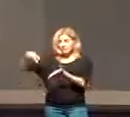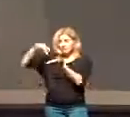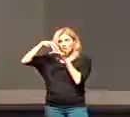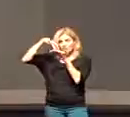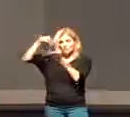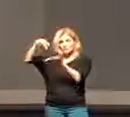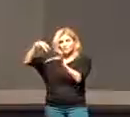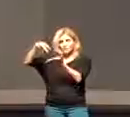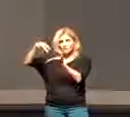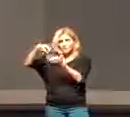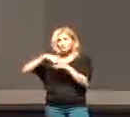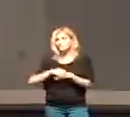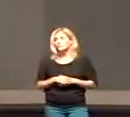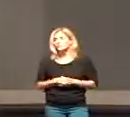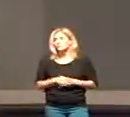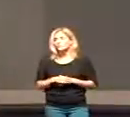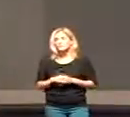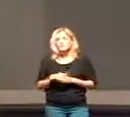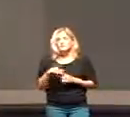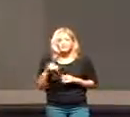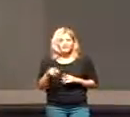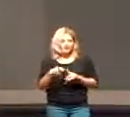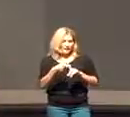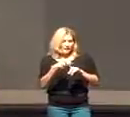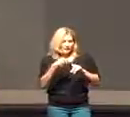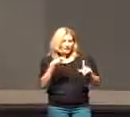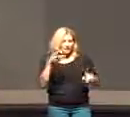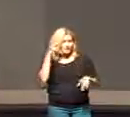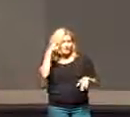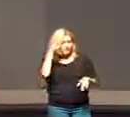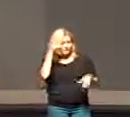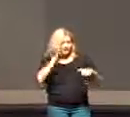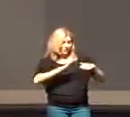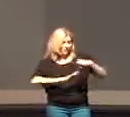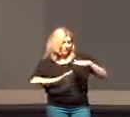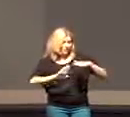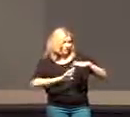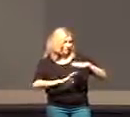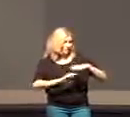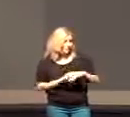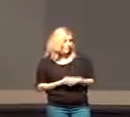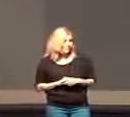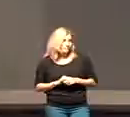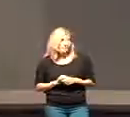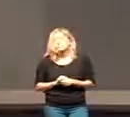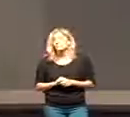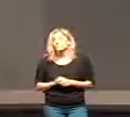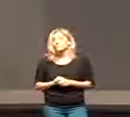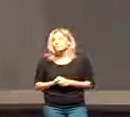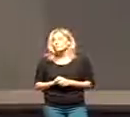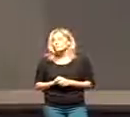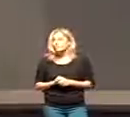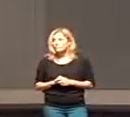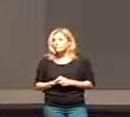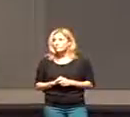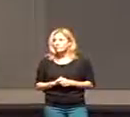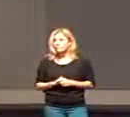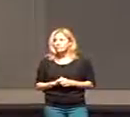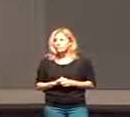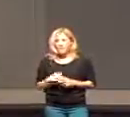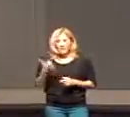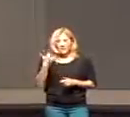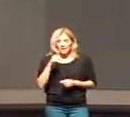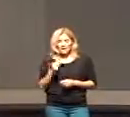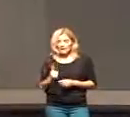resurrection of Jesus is of satanic origin. That anything that denies